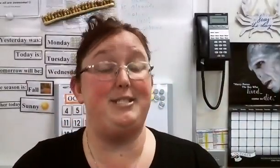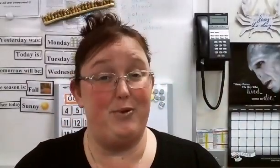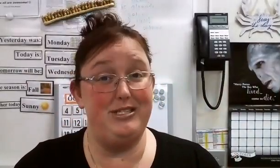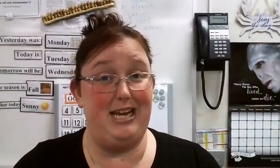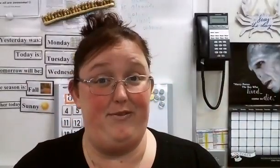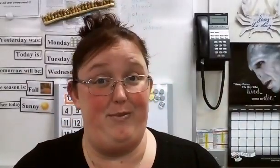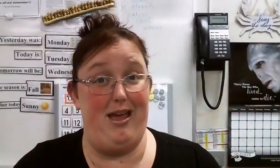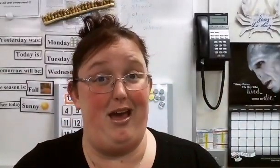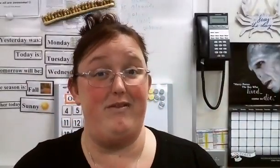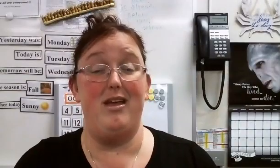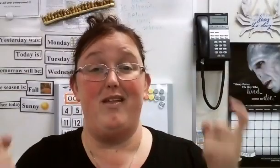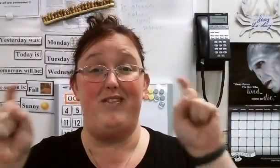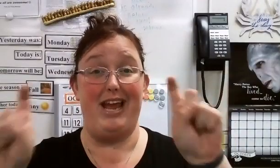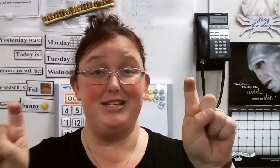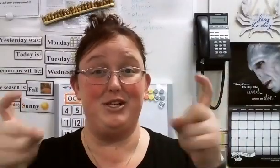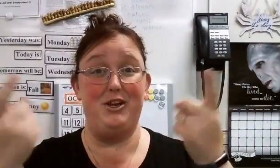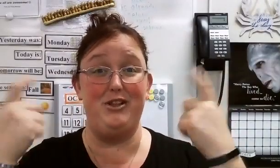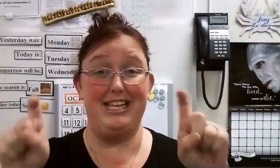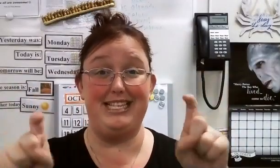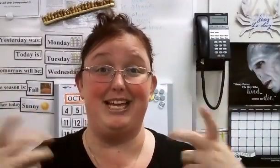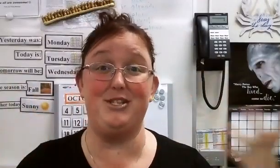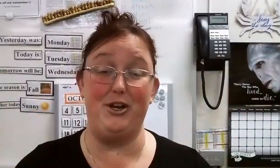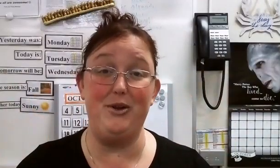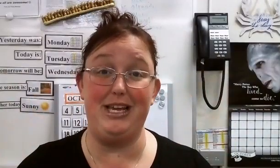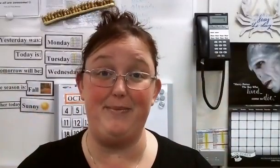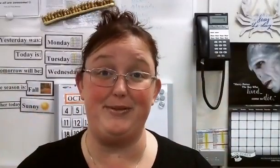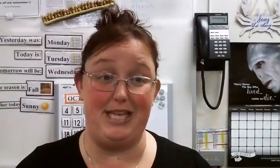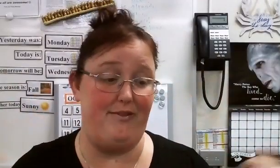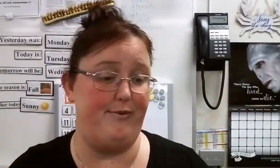support staff you may have. They ask you to do the things they ask you to do to keep you safe.